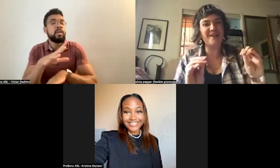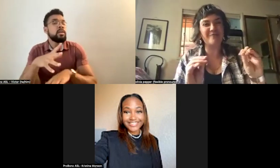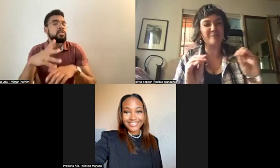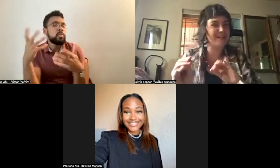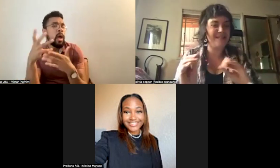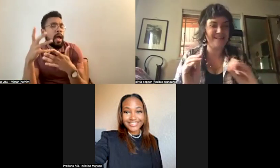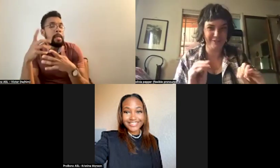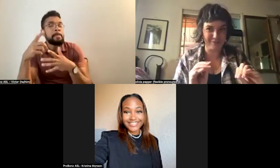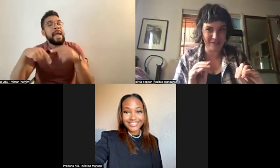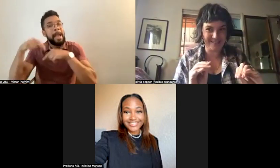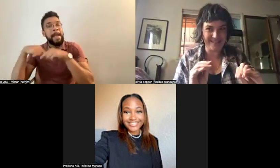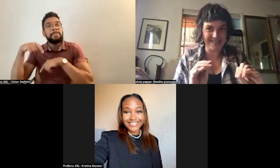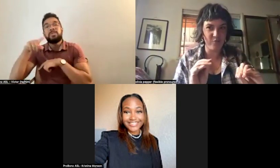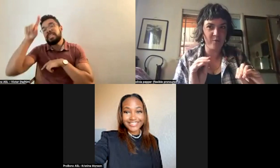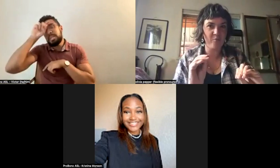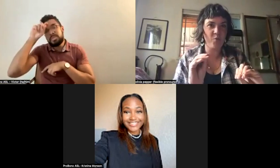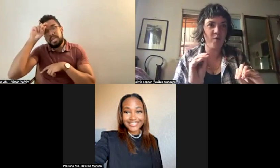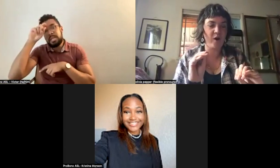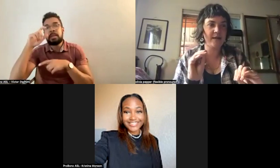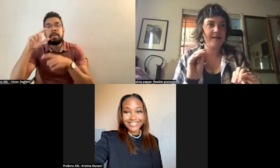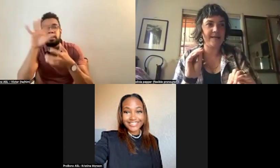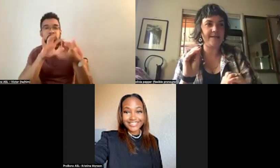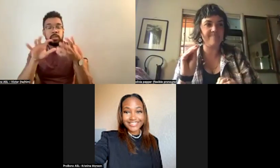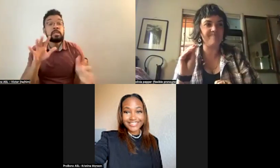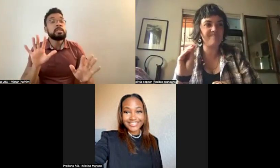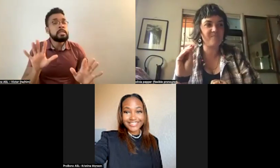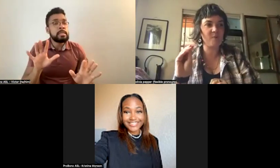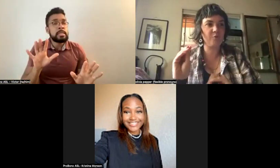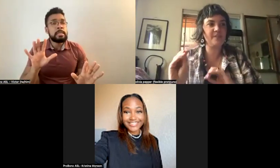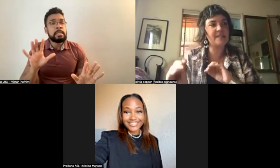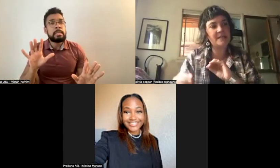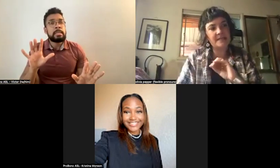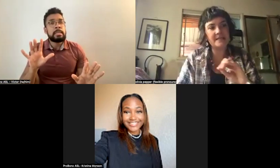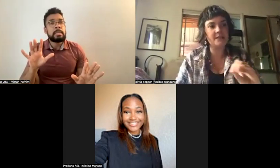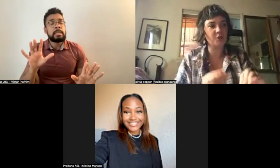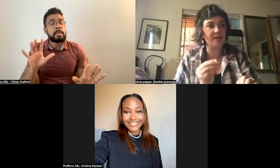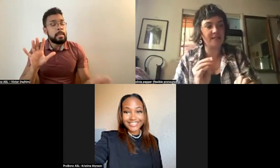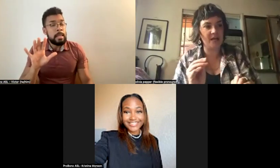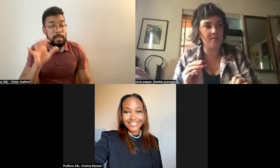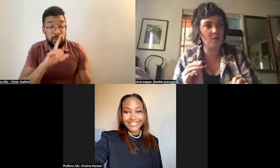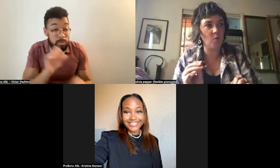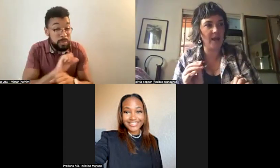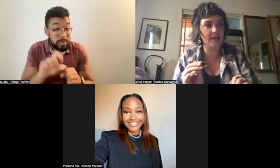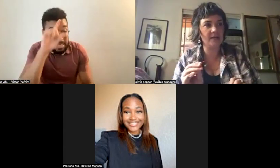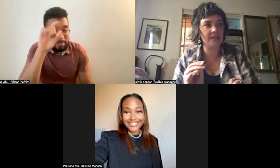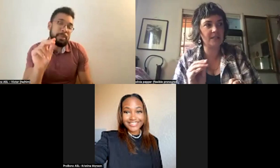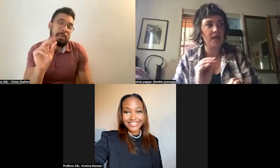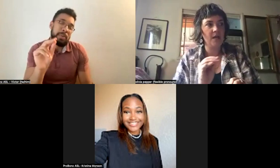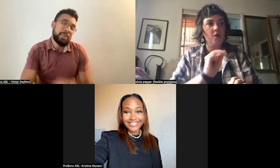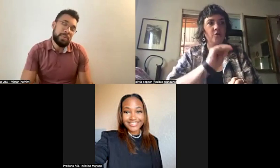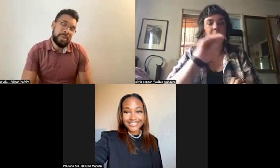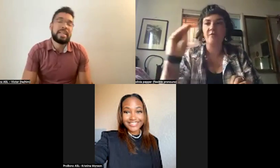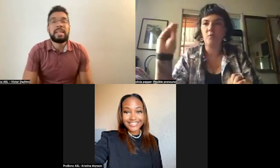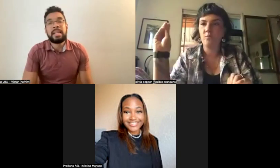not really Egyptian. They were more presented during a time when this